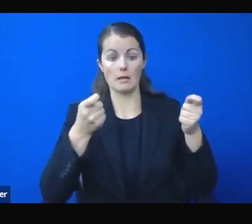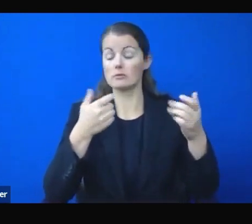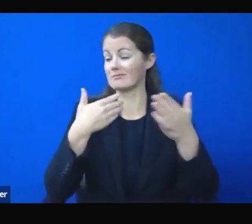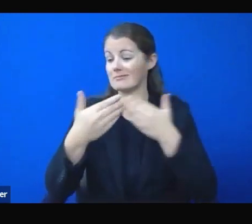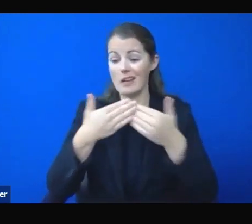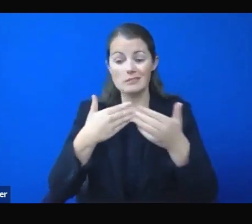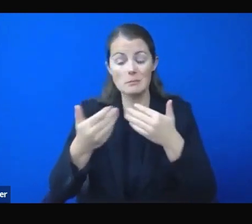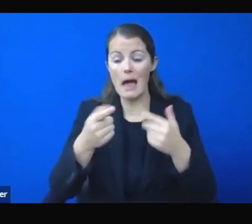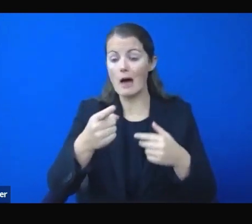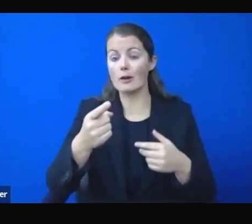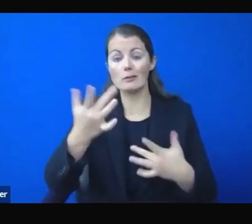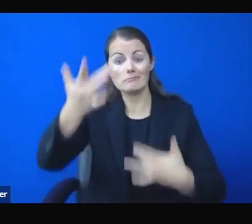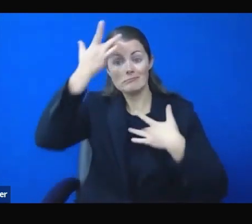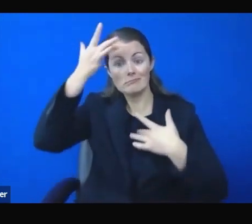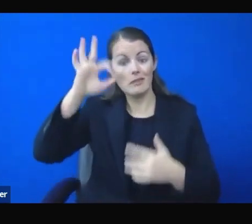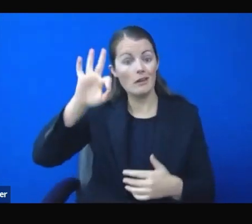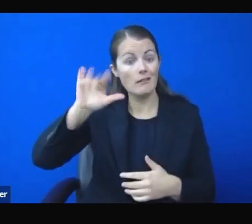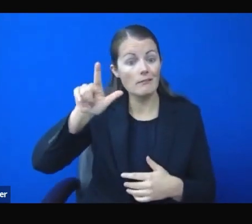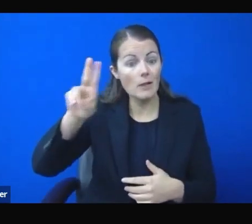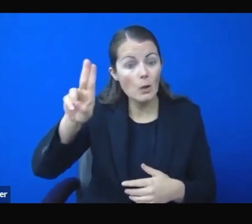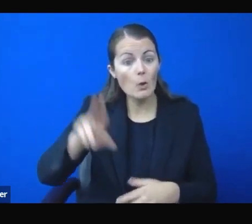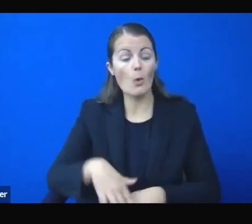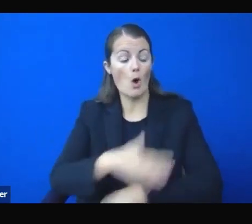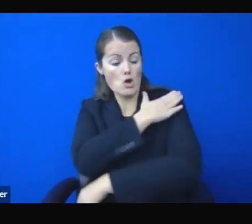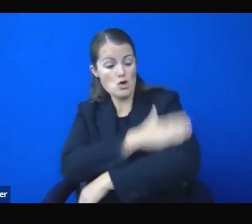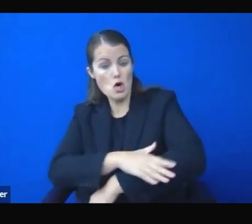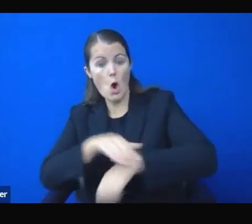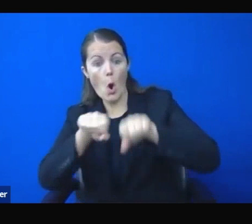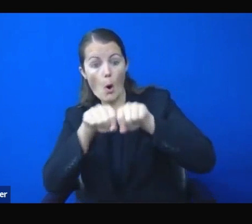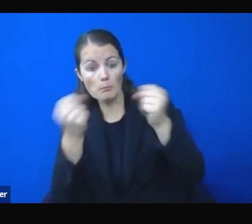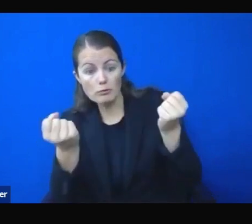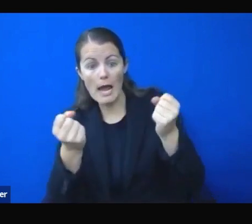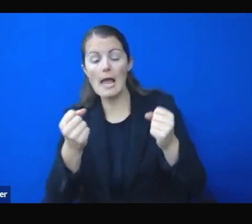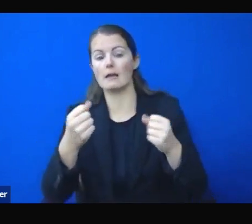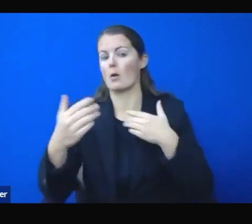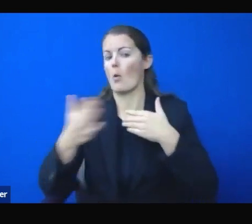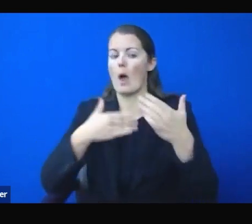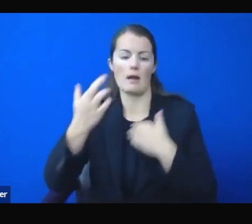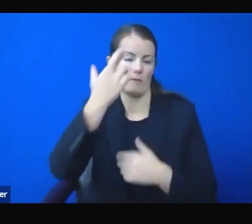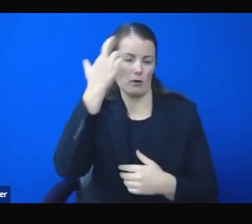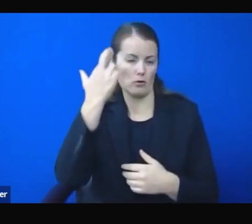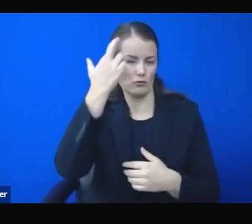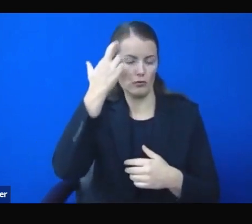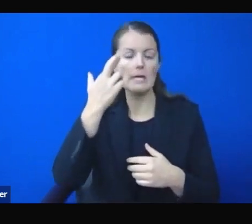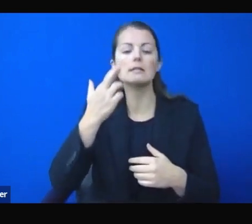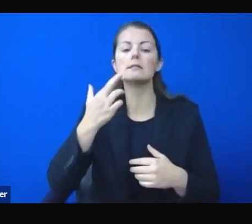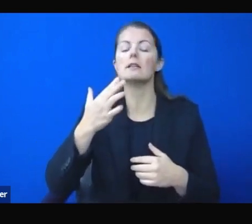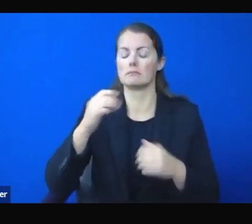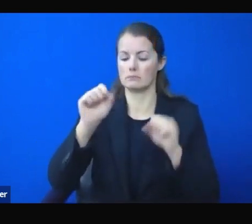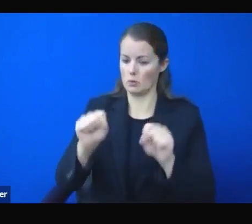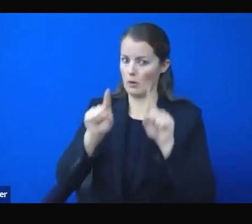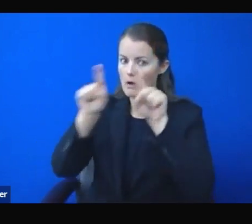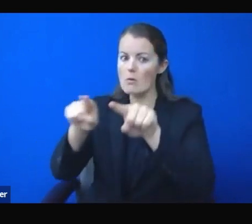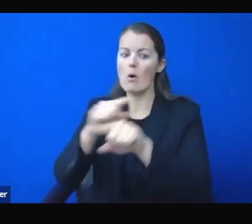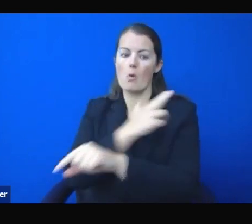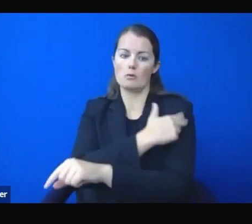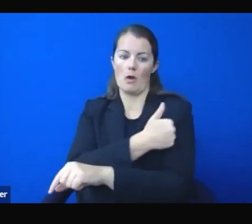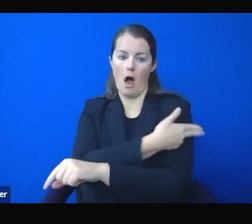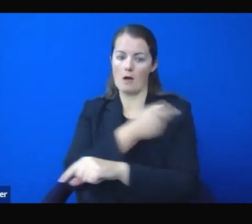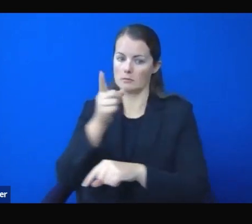hospitals are feeling an increase, strain, due to an increase in COVID patients, and our health care workers are too.